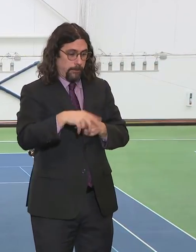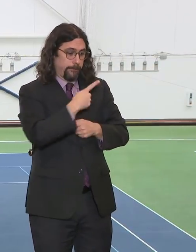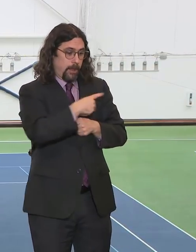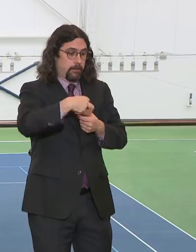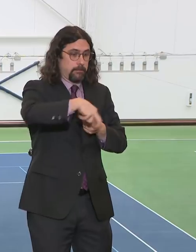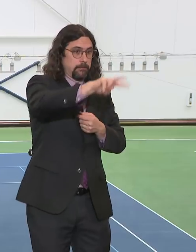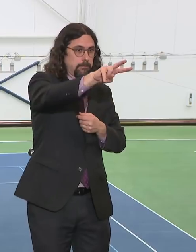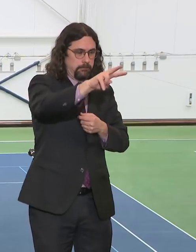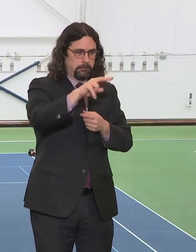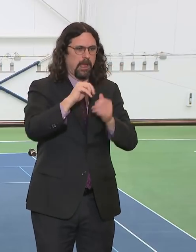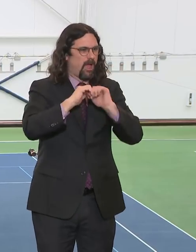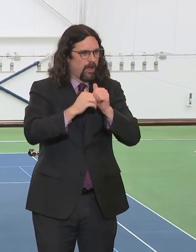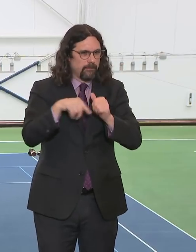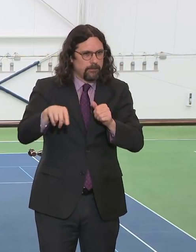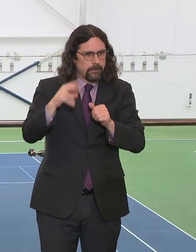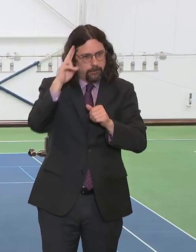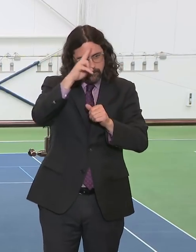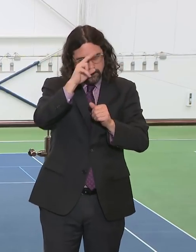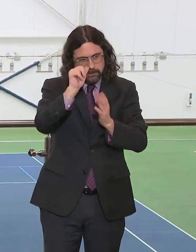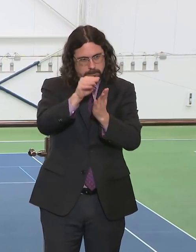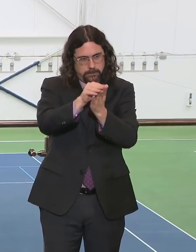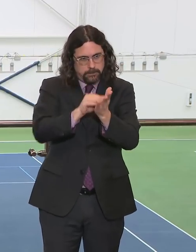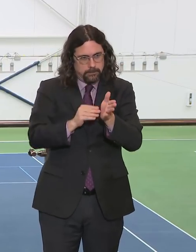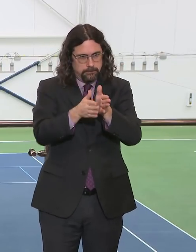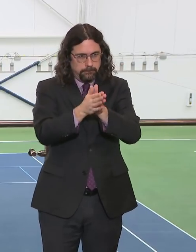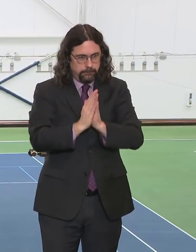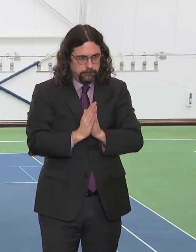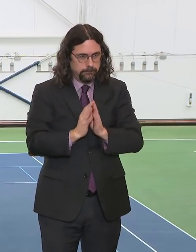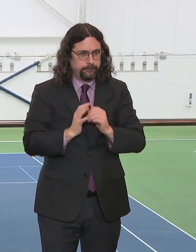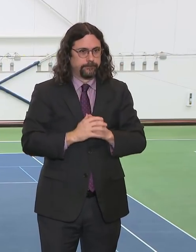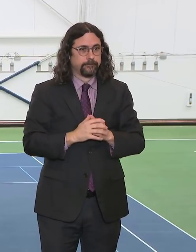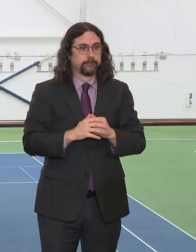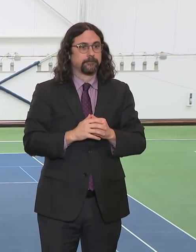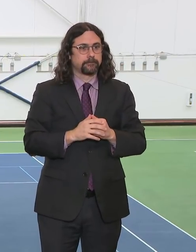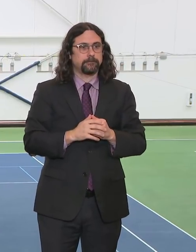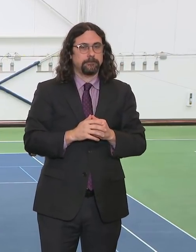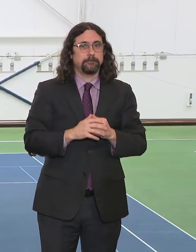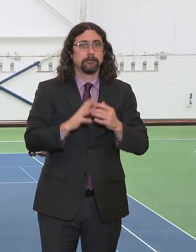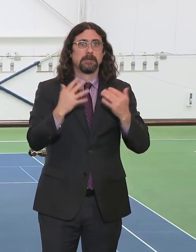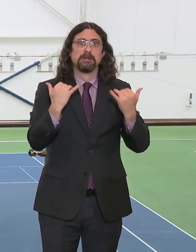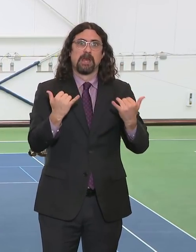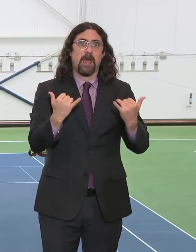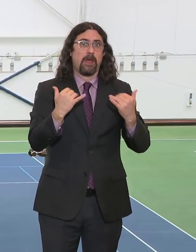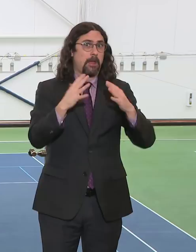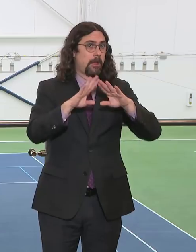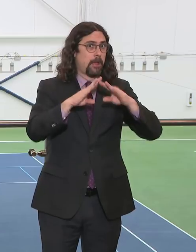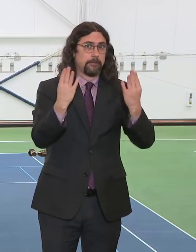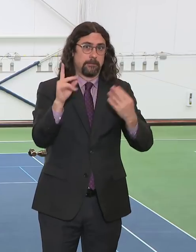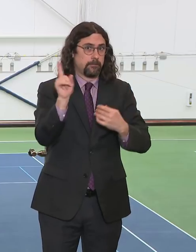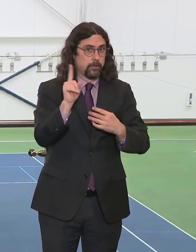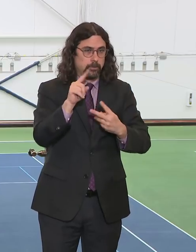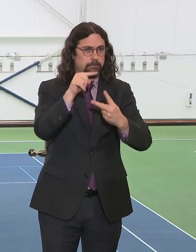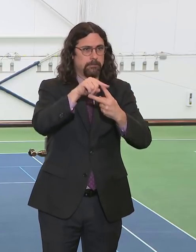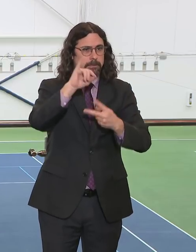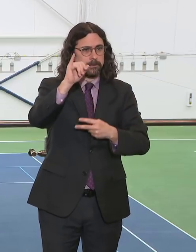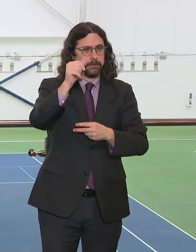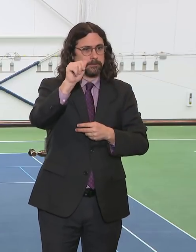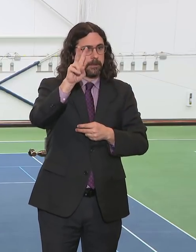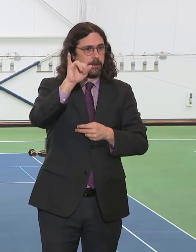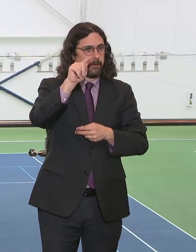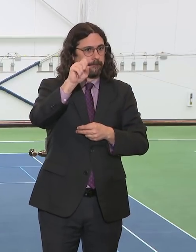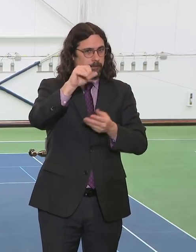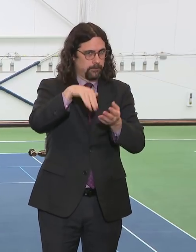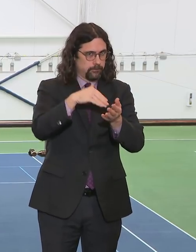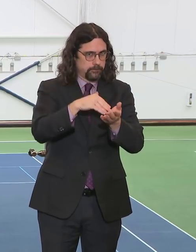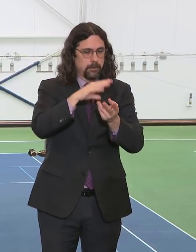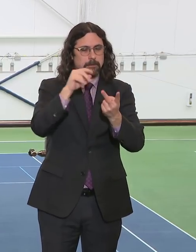Comfort. And so they're matching patients to those two facilities. But as we continue to stand up facilities, and depending on what level of treatment we're going to be able to give, they